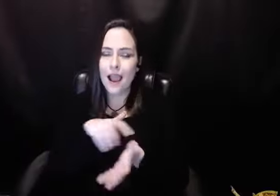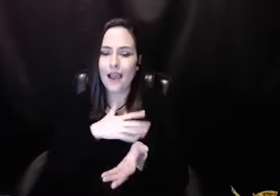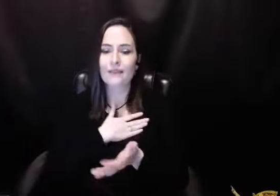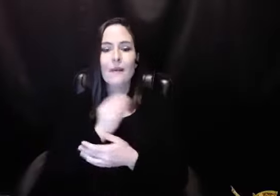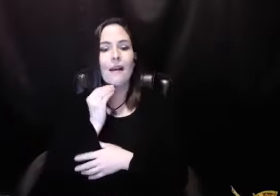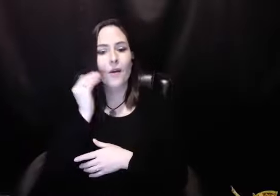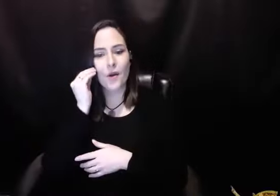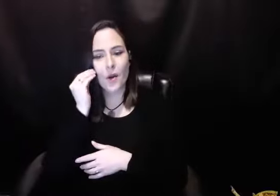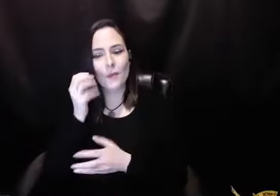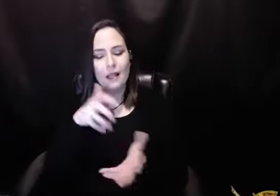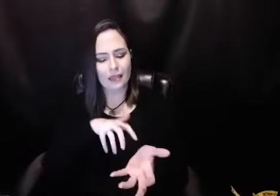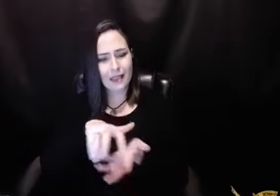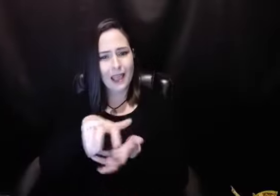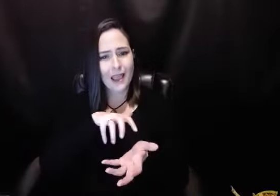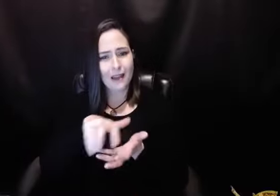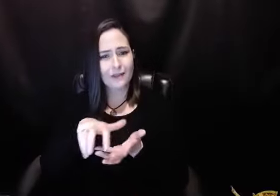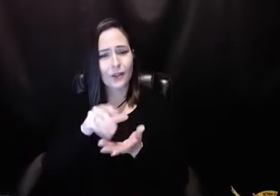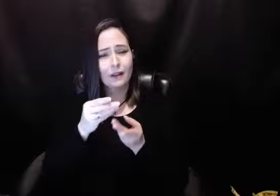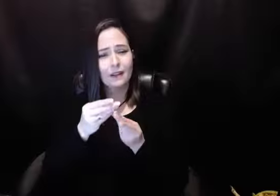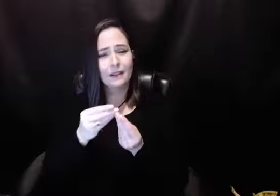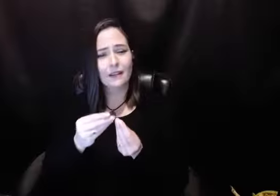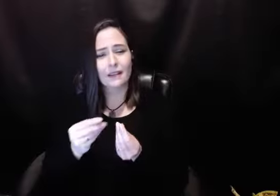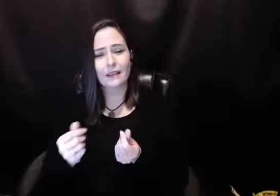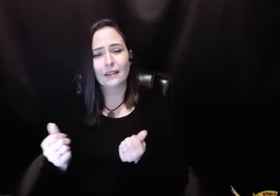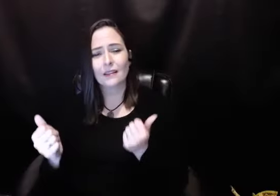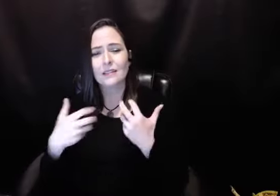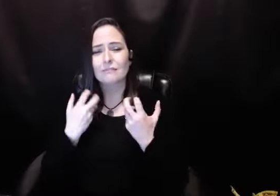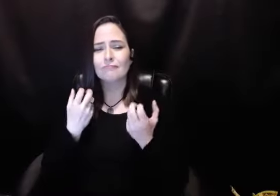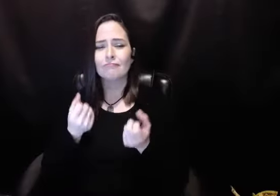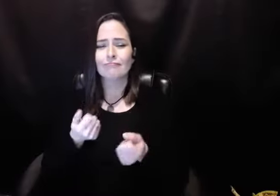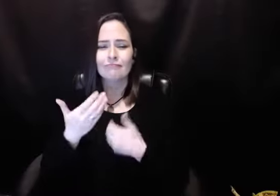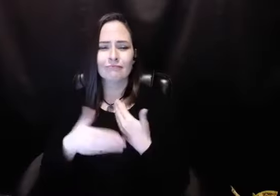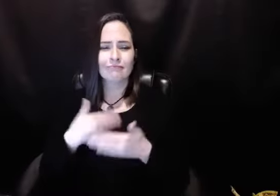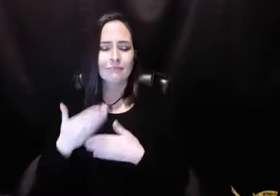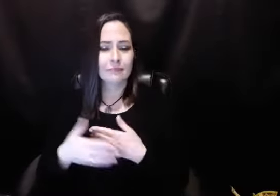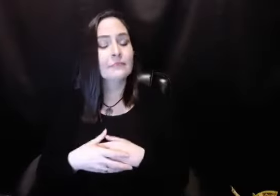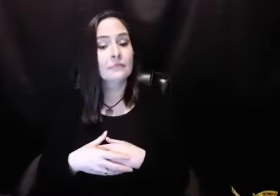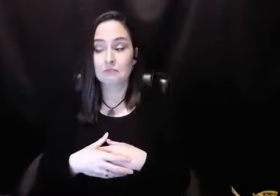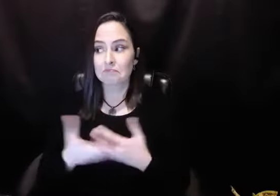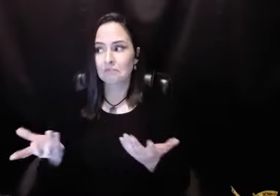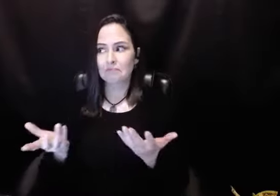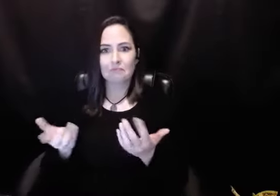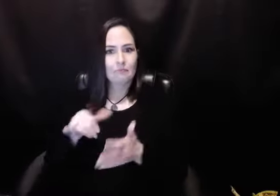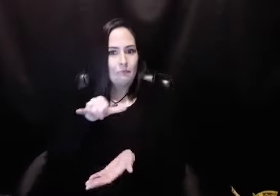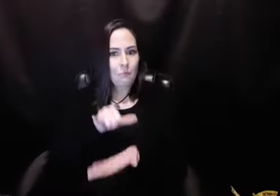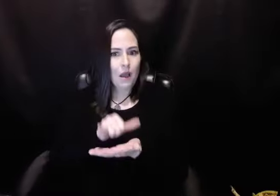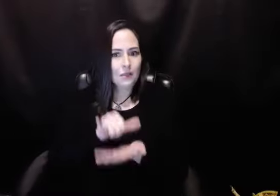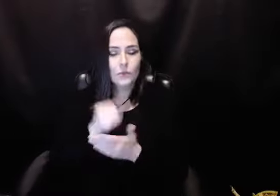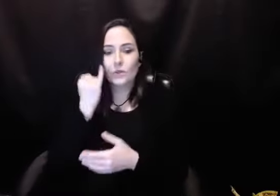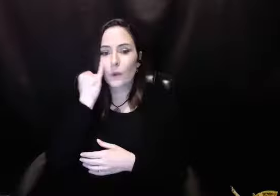meetings. And I'll tell you, we had laughed at our house, and laughter is so healing, so healing, you know.